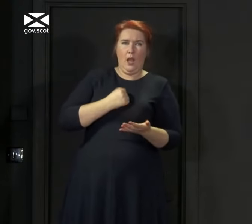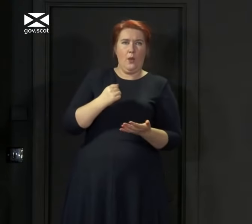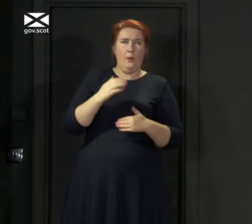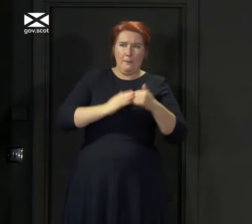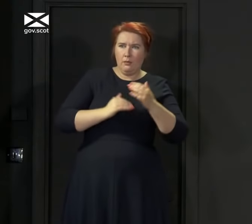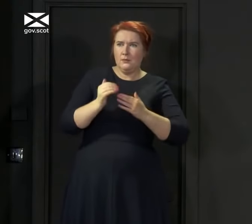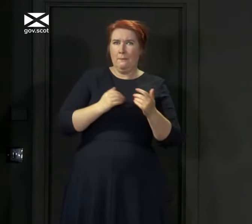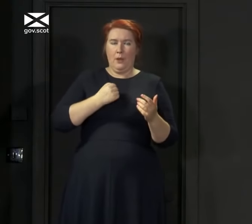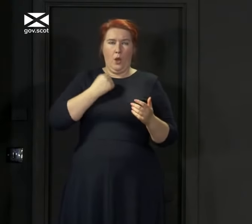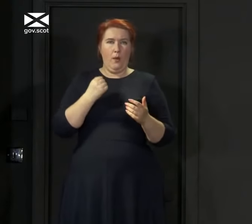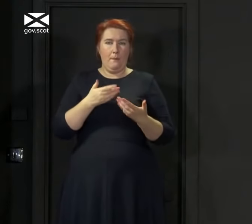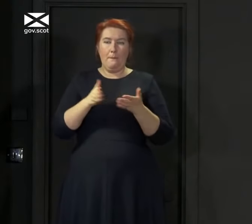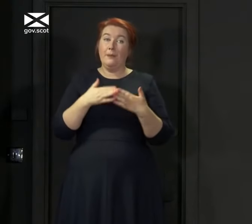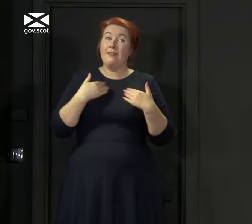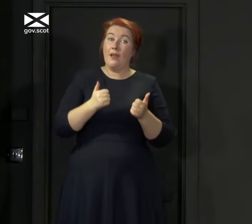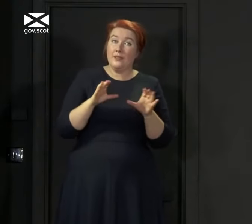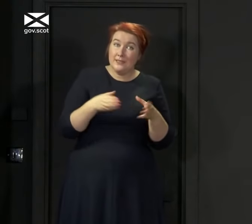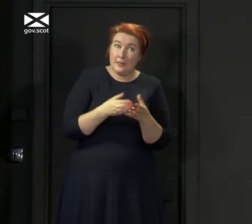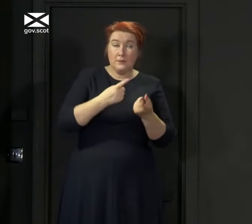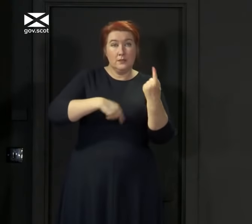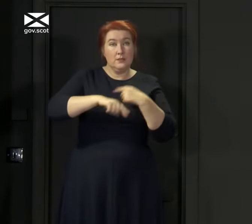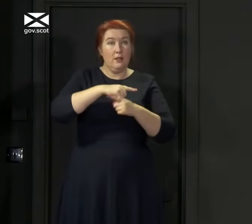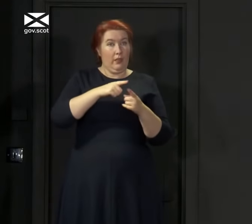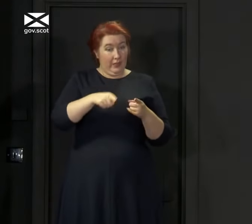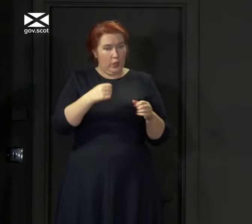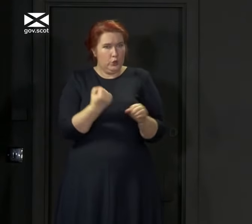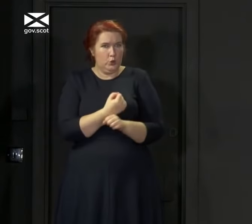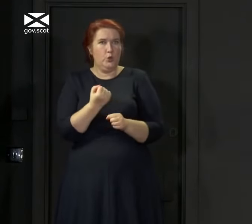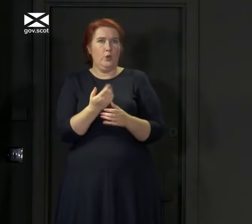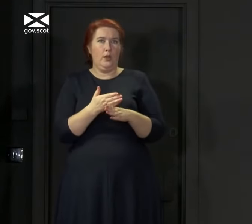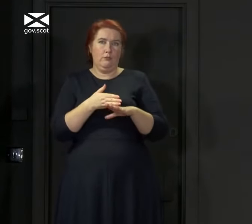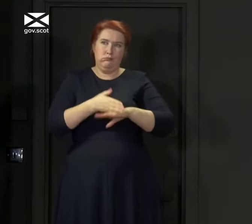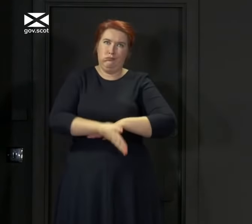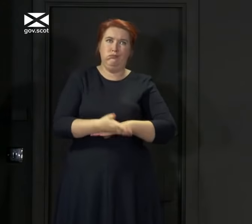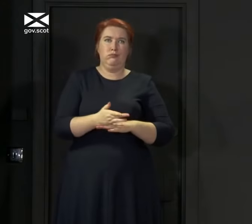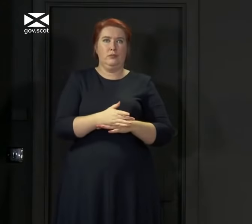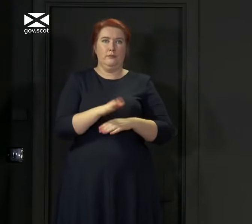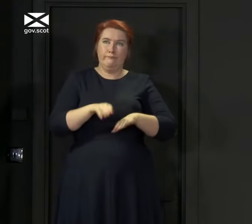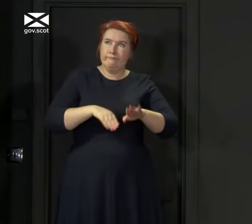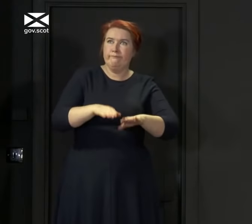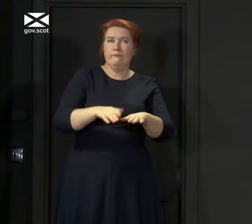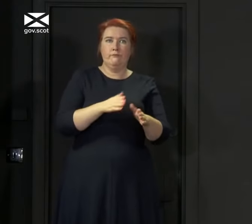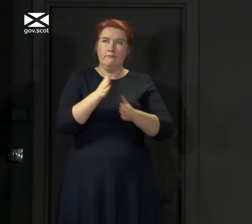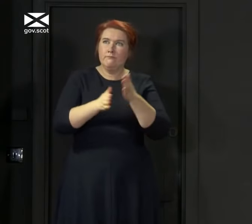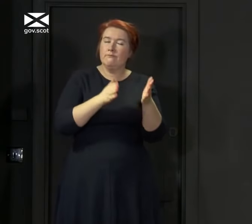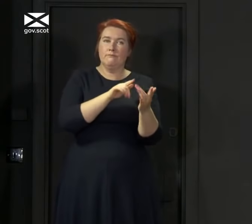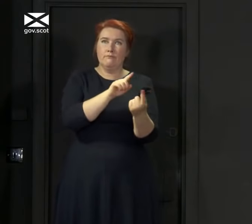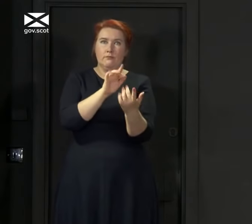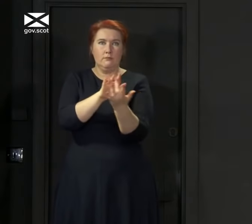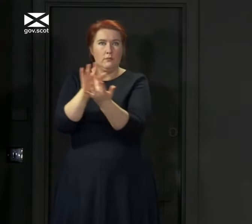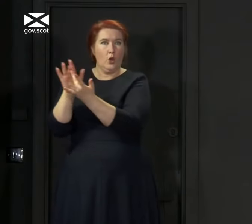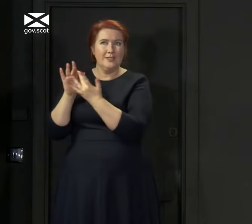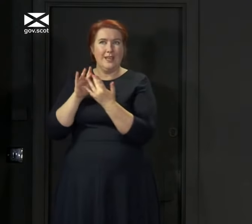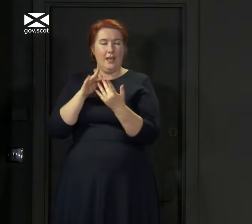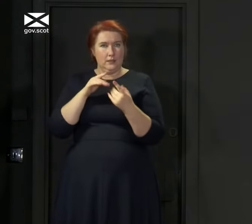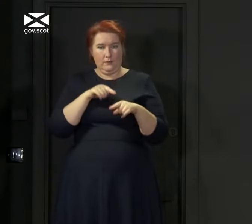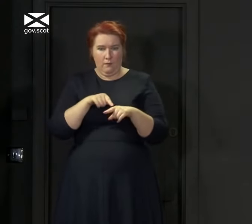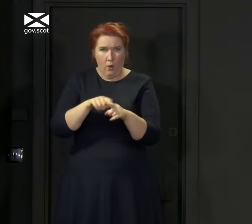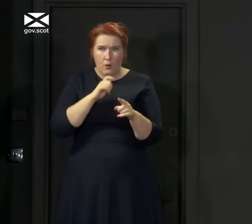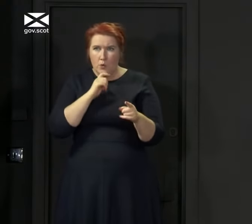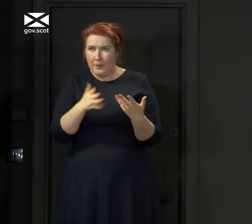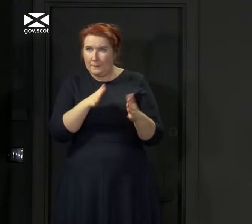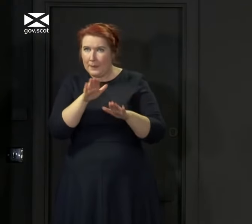public health teams to do the shoe leather person-to-person on-the-ground contact tracing. And that system,